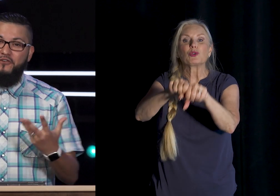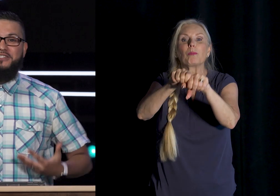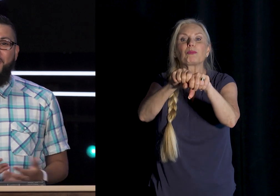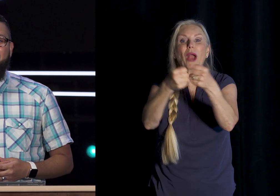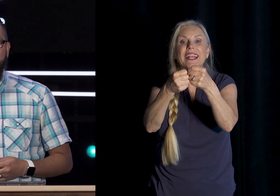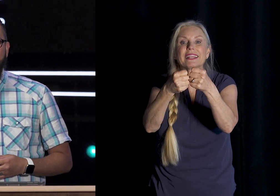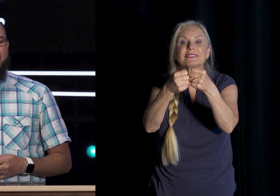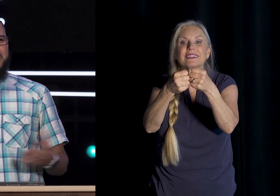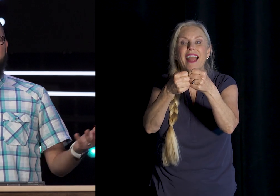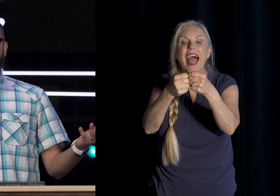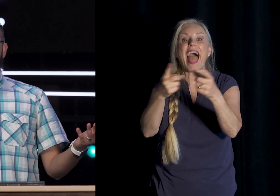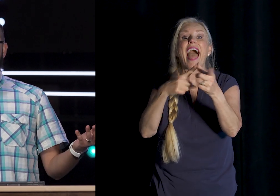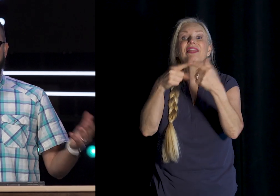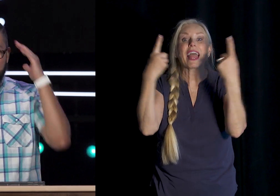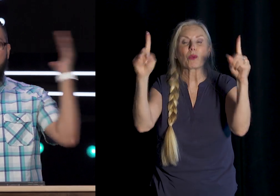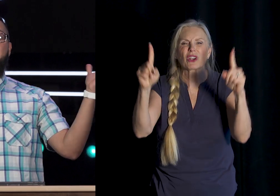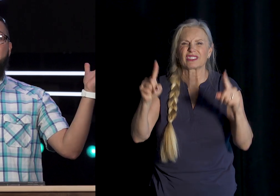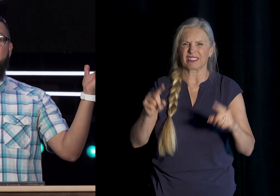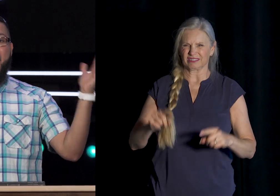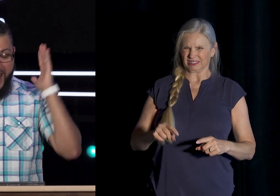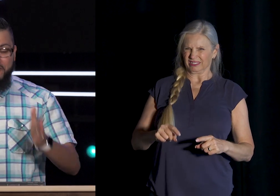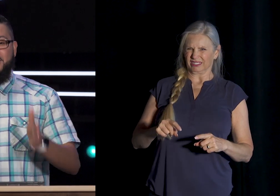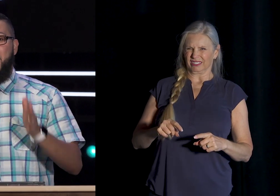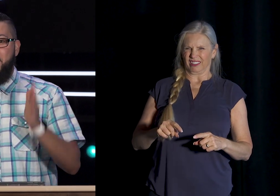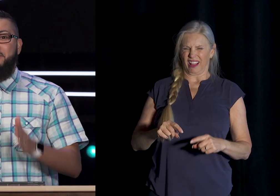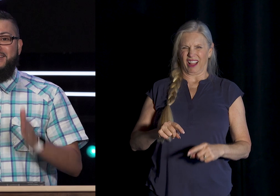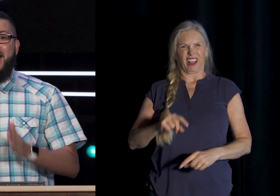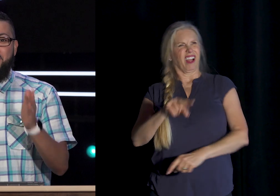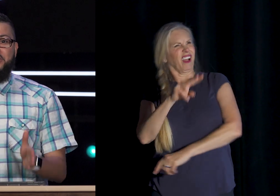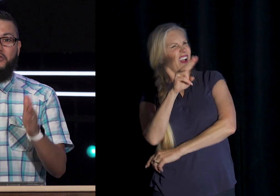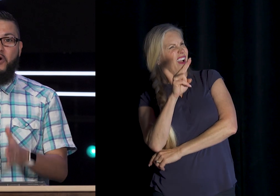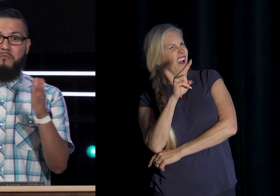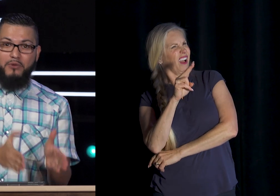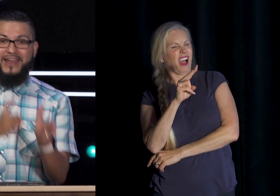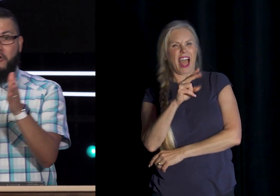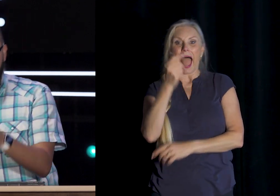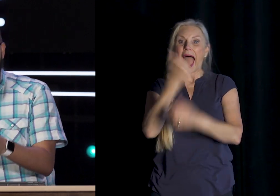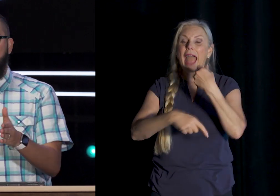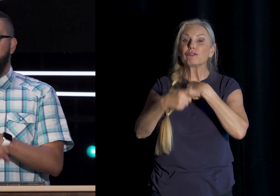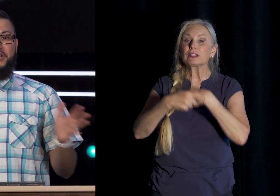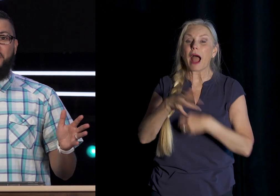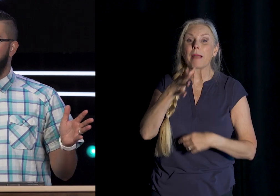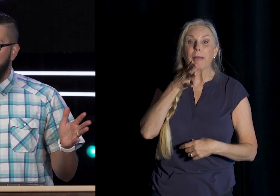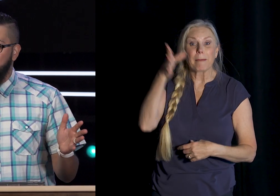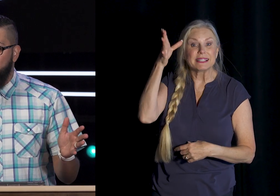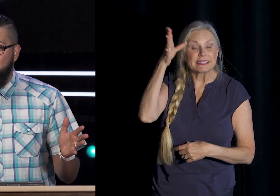for It to Work And she Was like What do You mean Because in Her mind Every time Mommy and Daddy Mentioned The word Break Or broke She knew It couldn't Be fixed